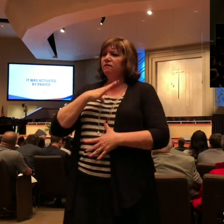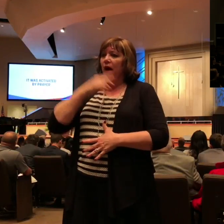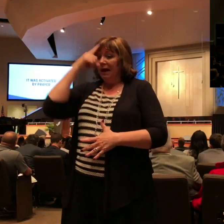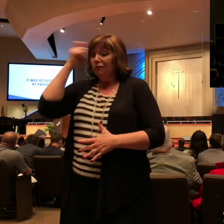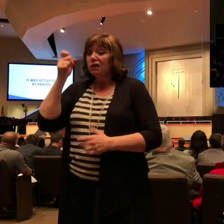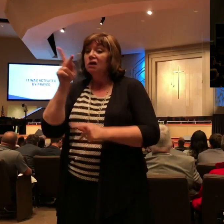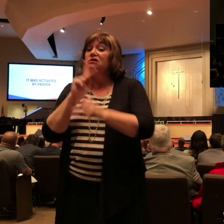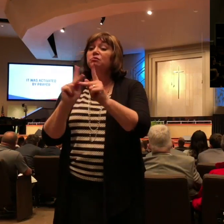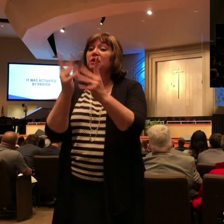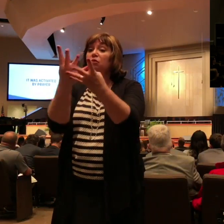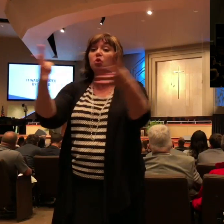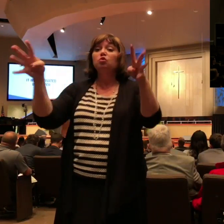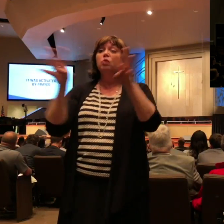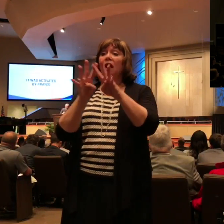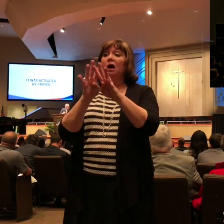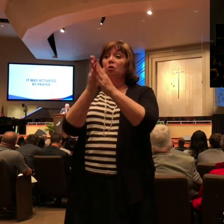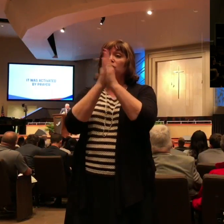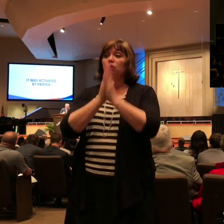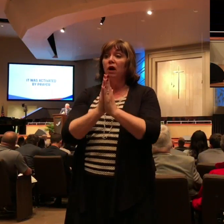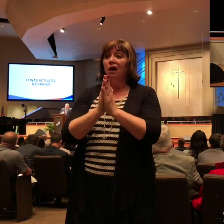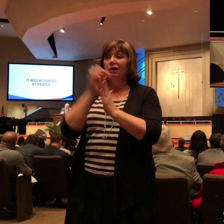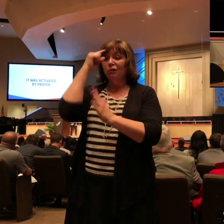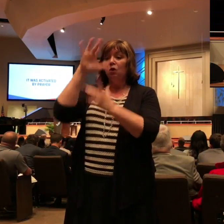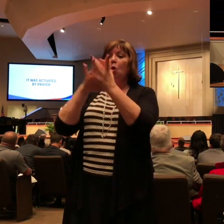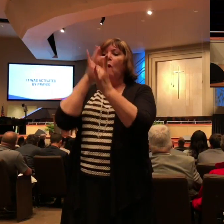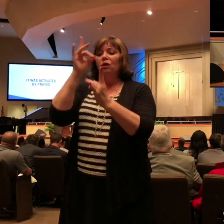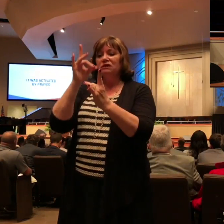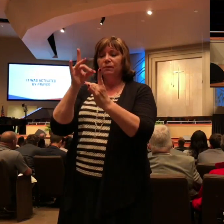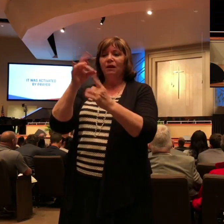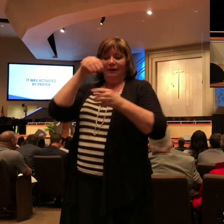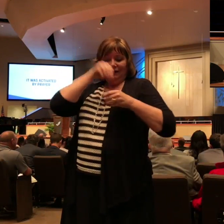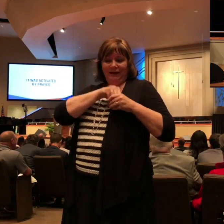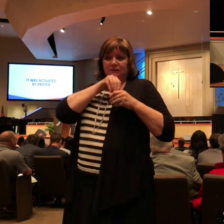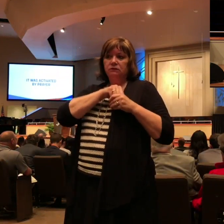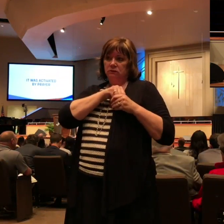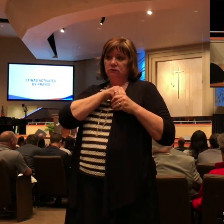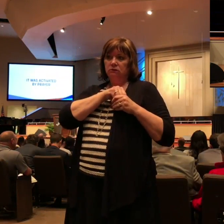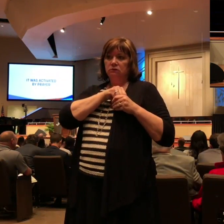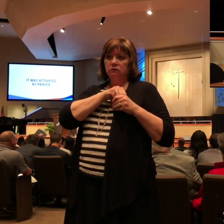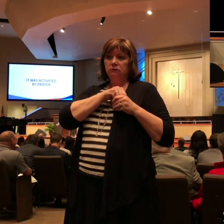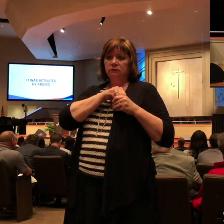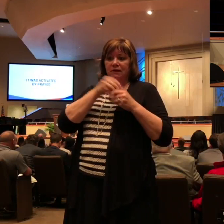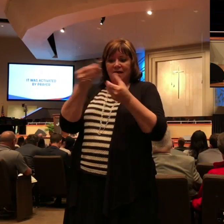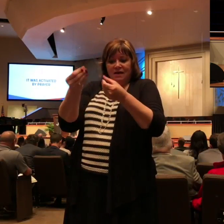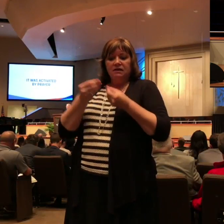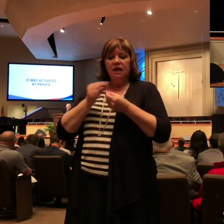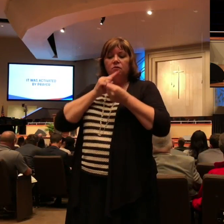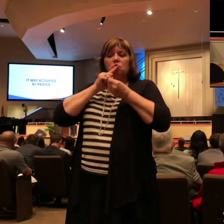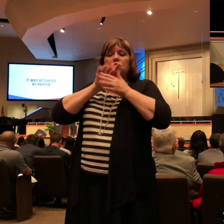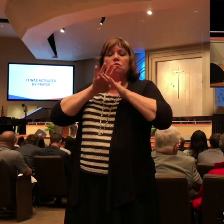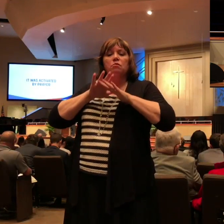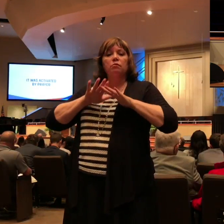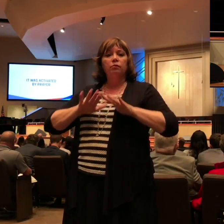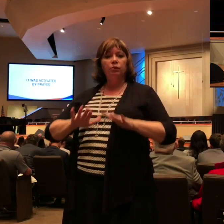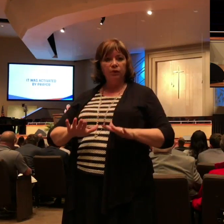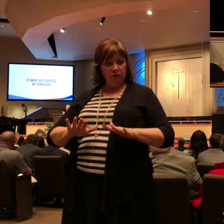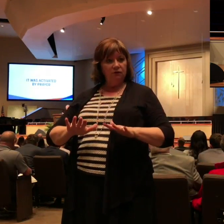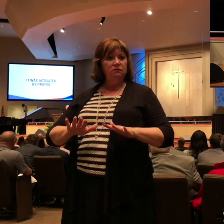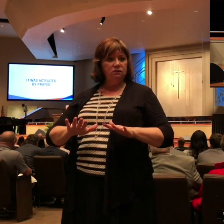confidence of the Spirit of God in me. And that's speaking loudly and I'm hearing it clearly because of the